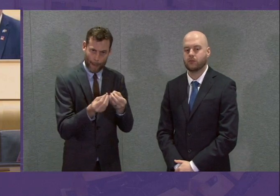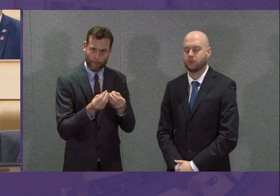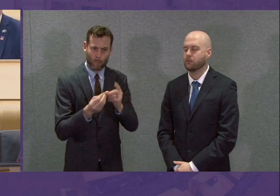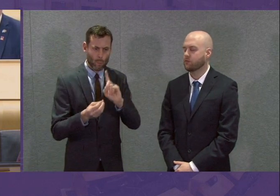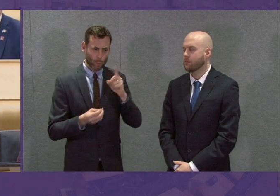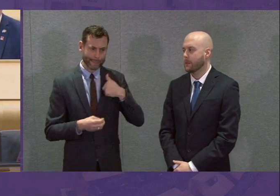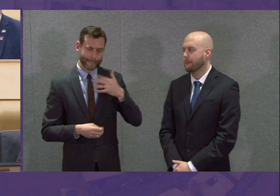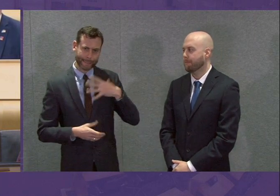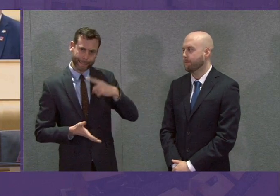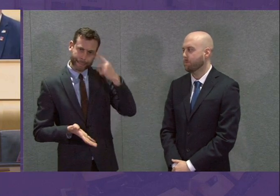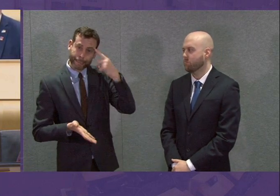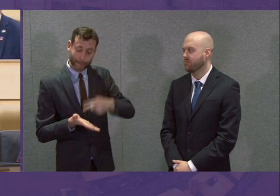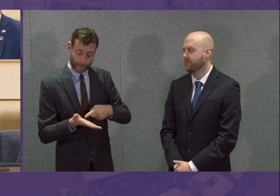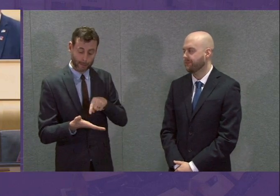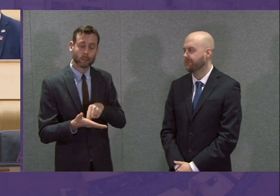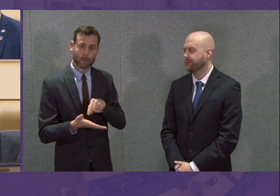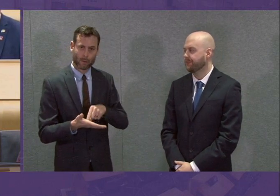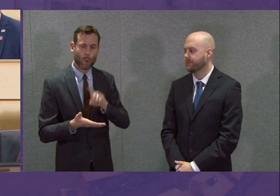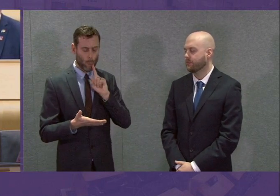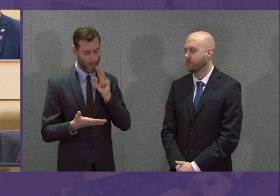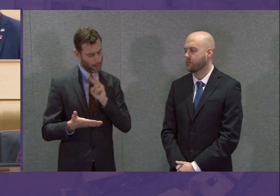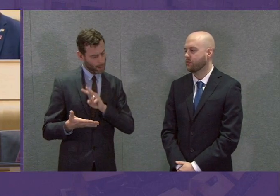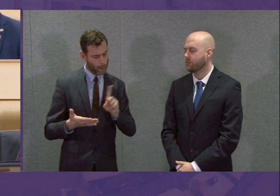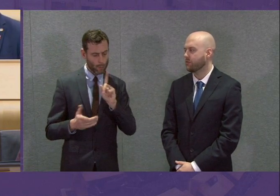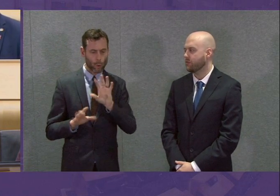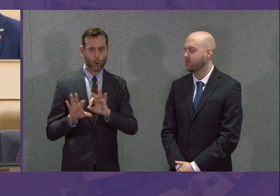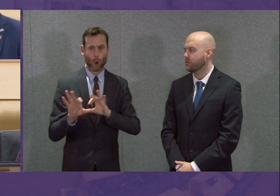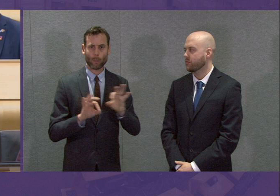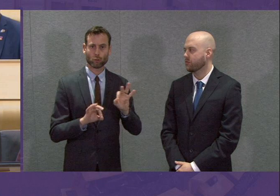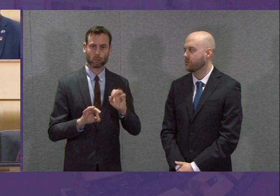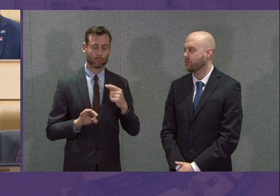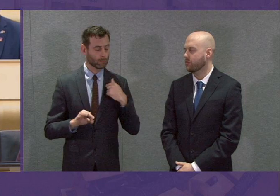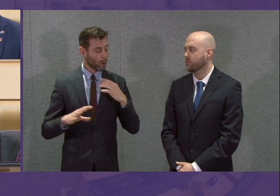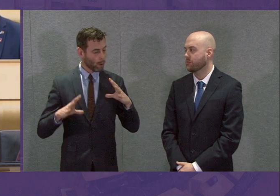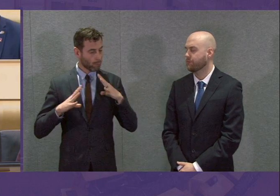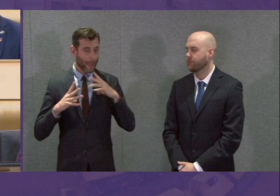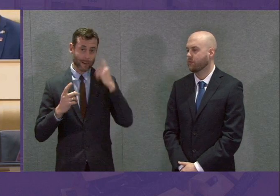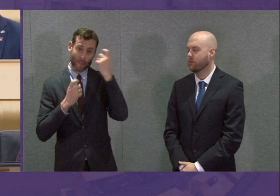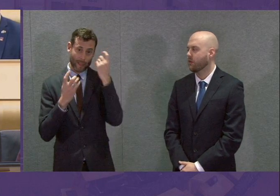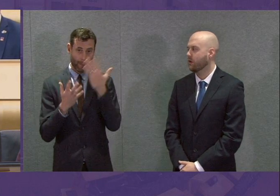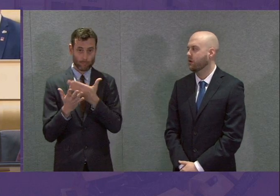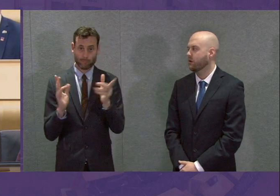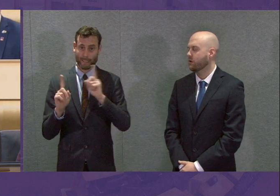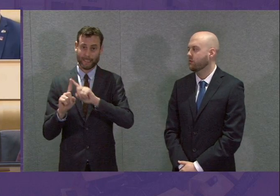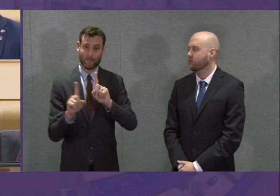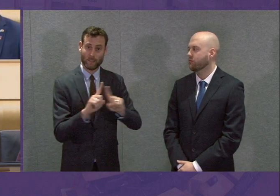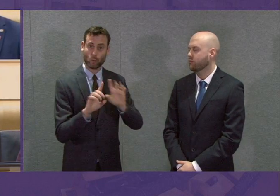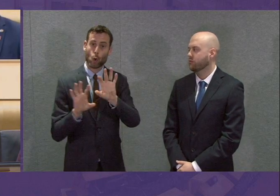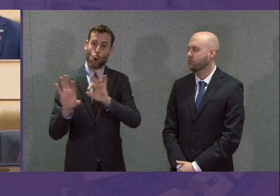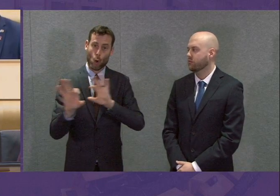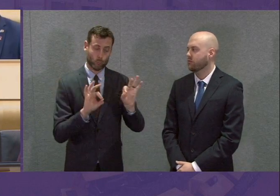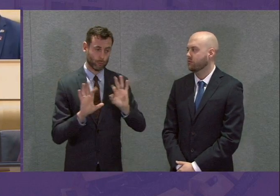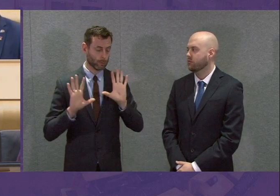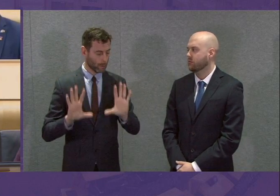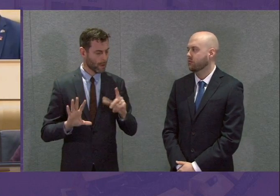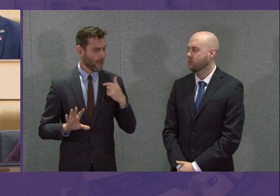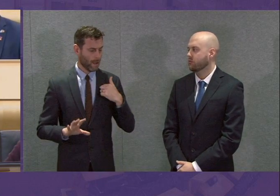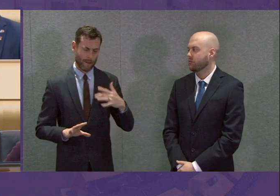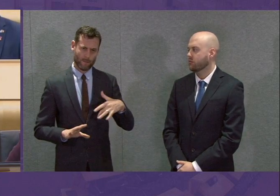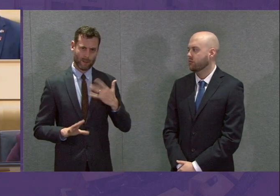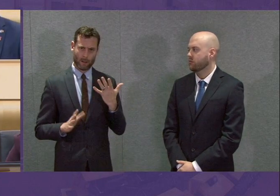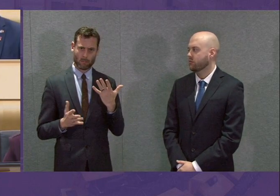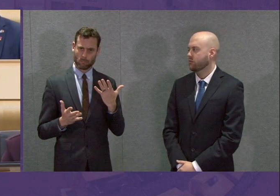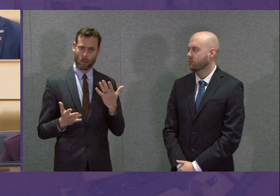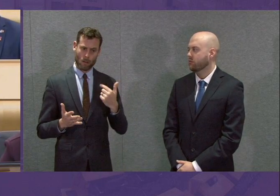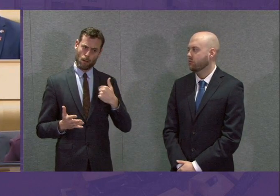and want to rule as much in as possible. But let me say today, categorically, as First Minister, that nobody should face eviction